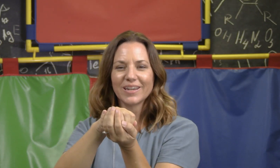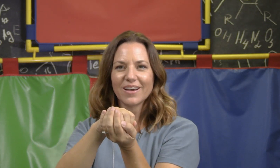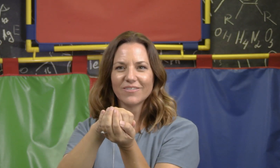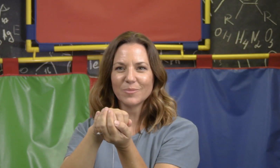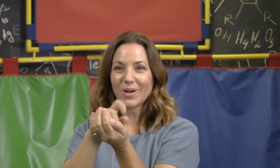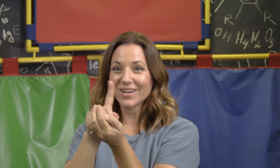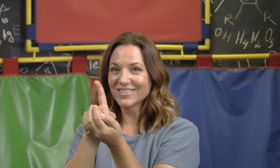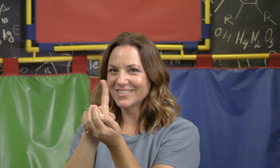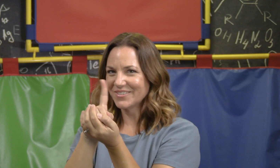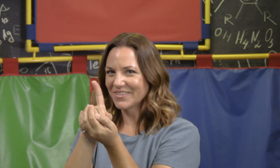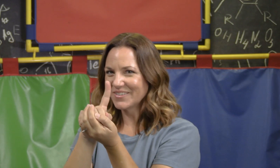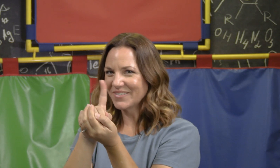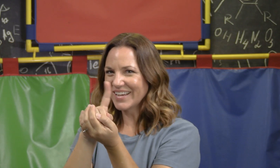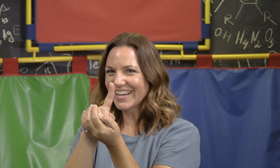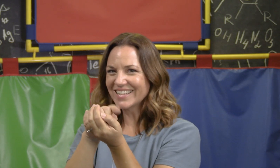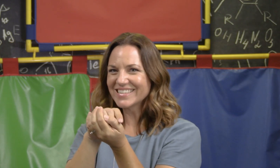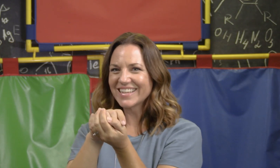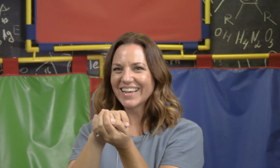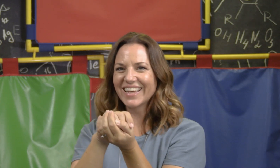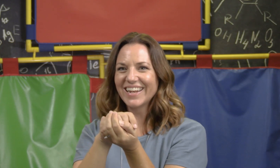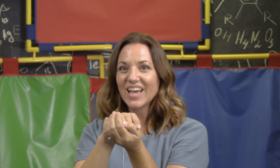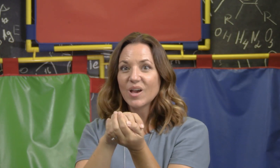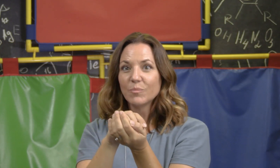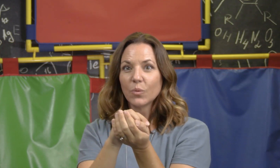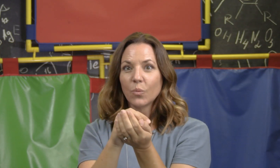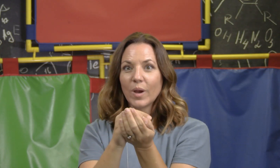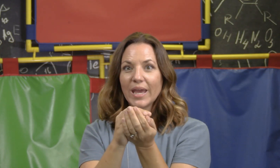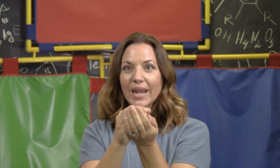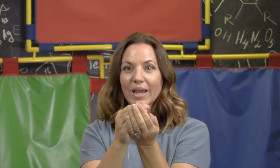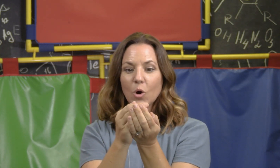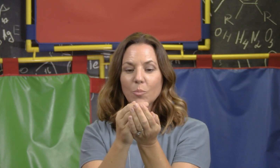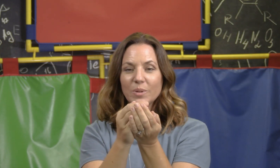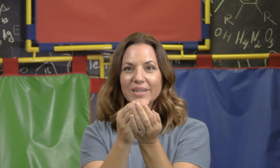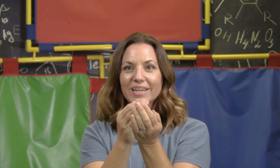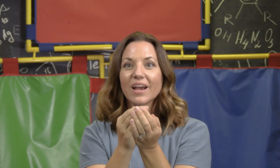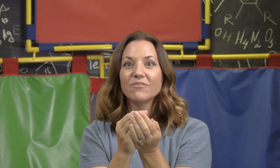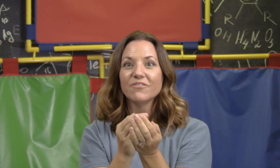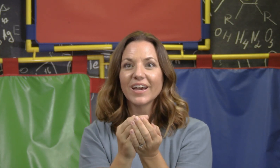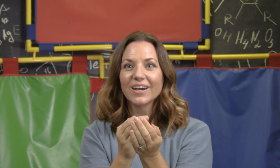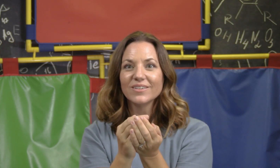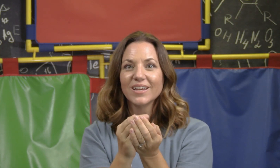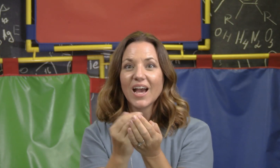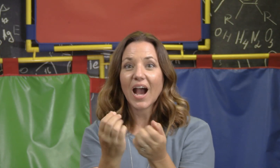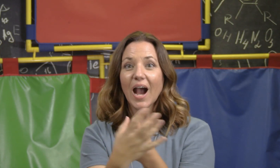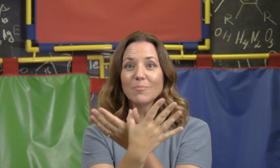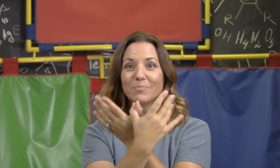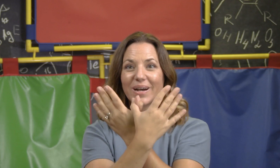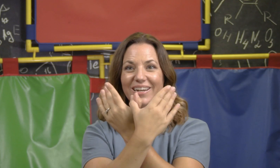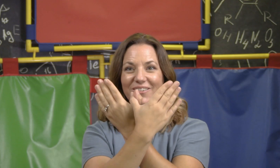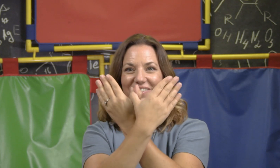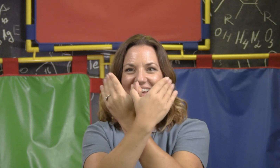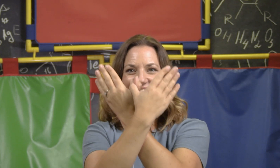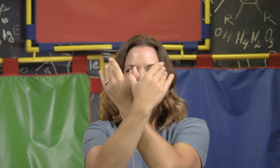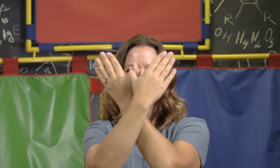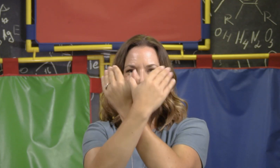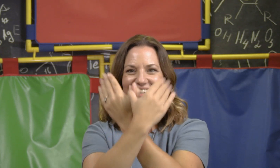a covered box, don't go away I said, but when I opened it I found a butterfly instead.